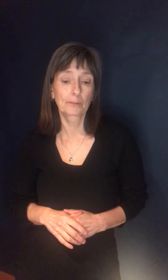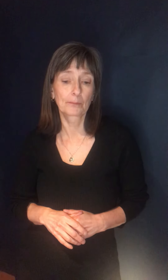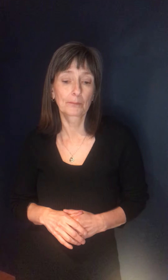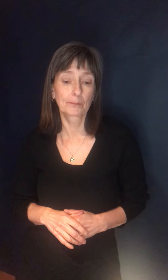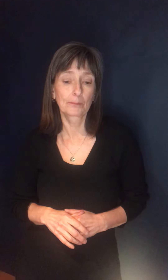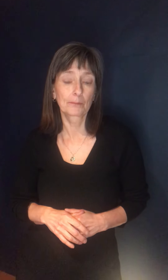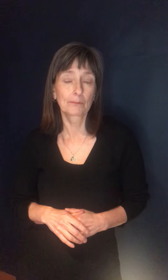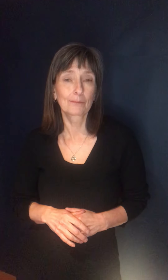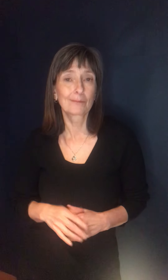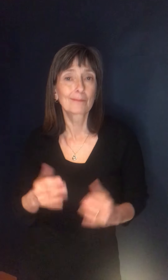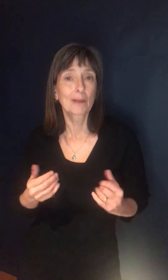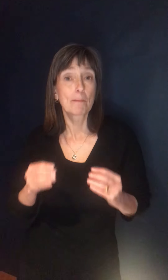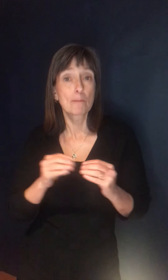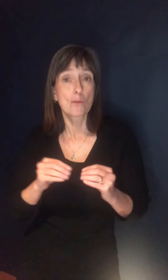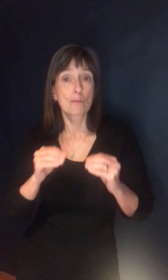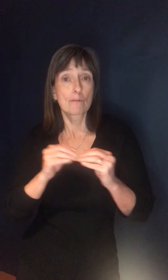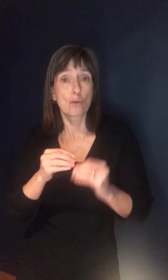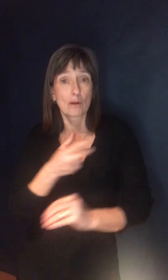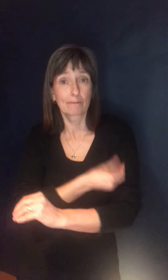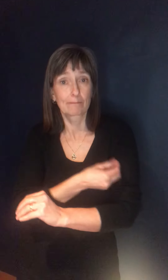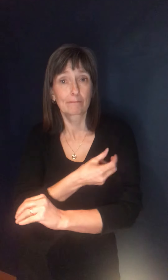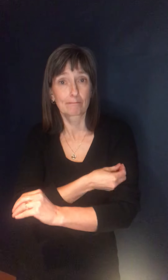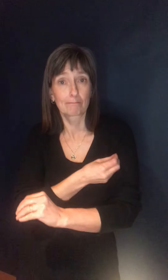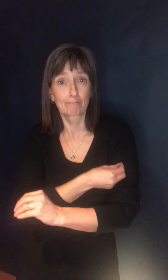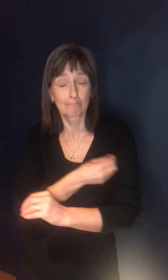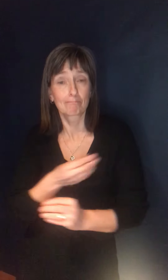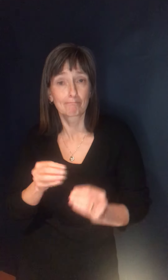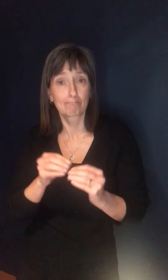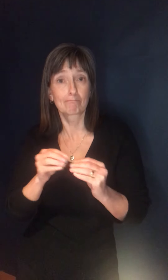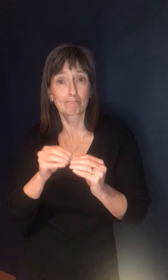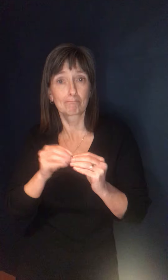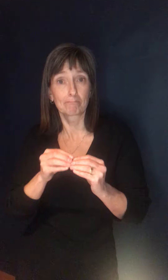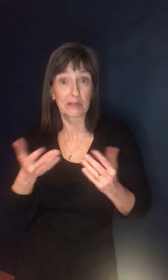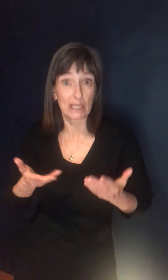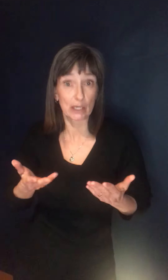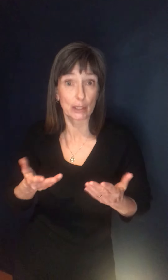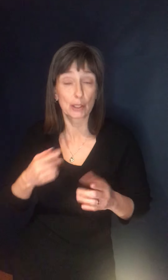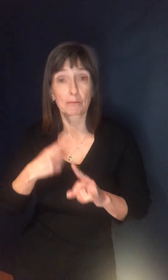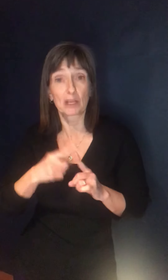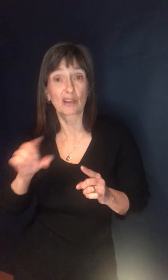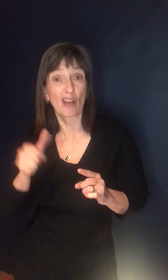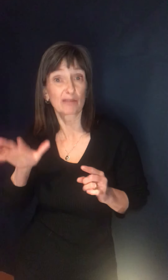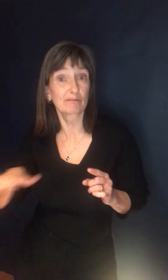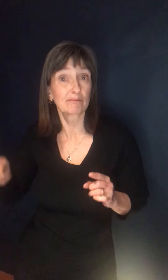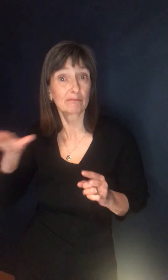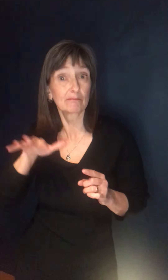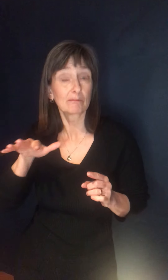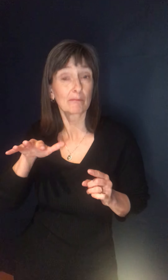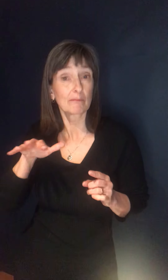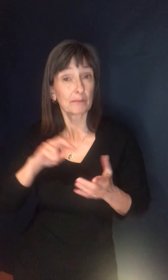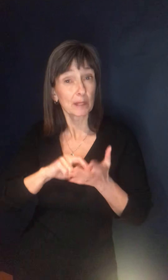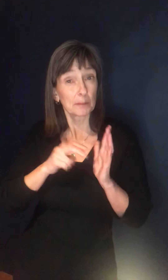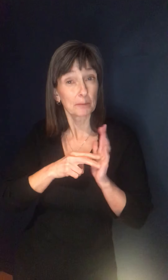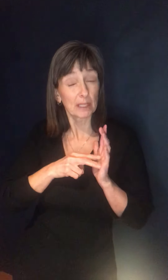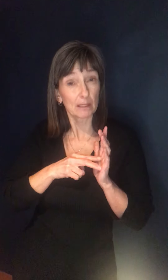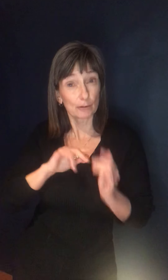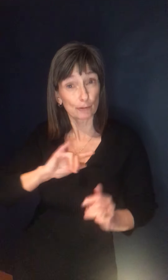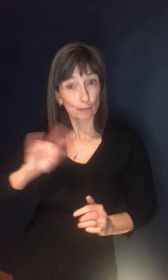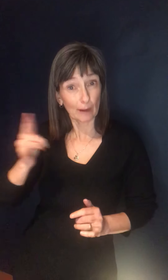increases, uh, in Newfoundland laboratory, but also in other parts of the world, um, will that change travel in and out of the province? For example, someone